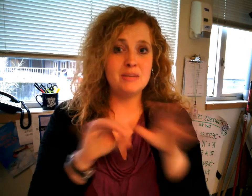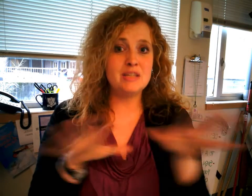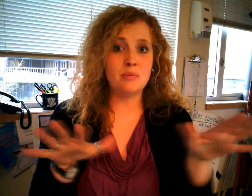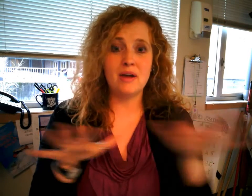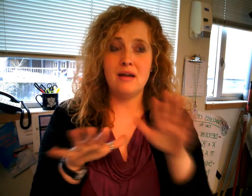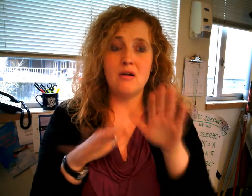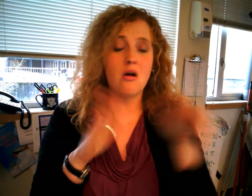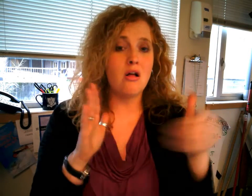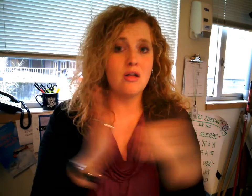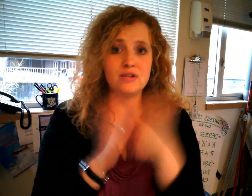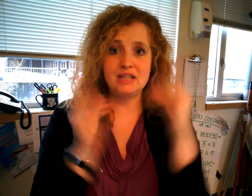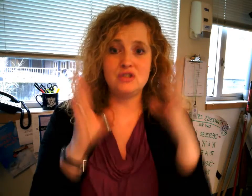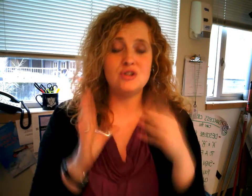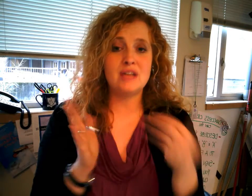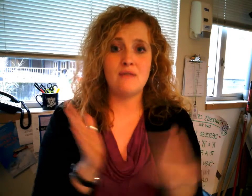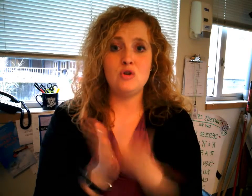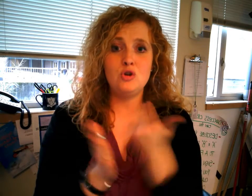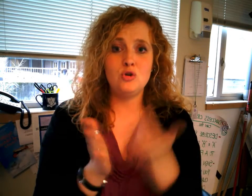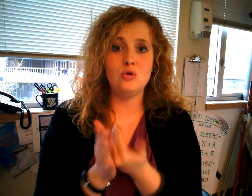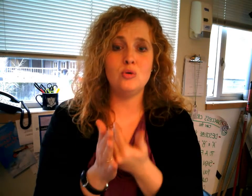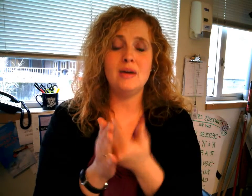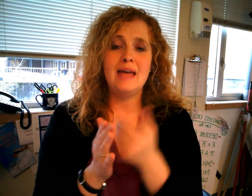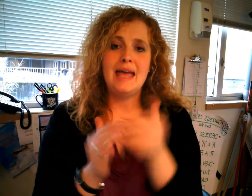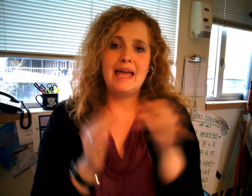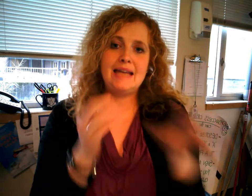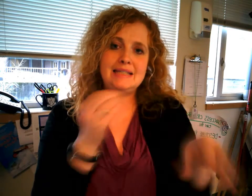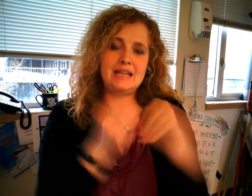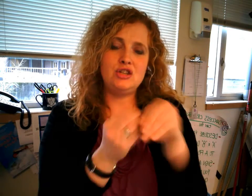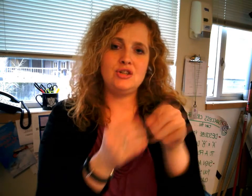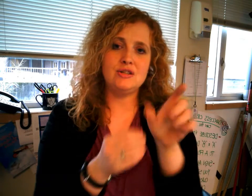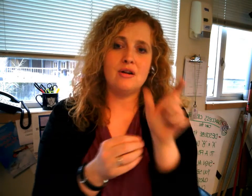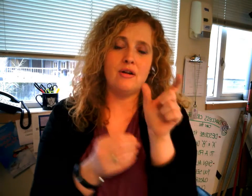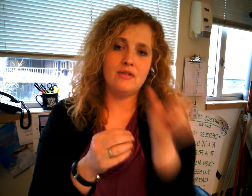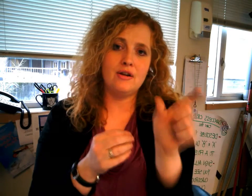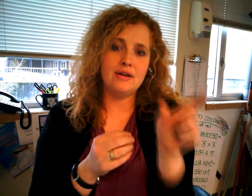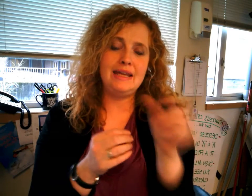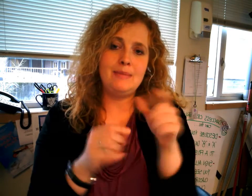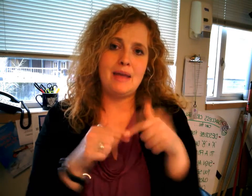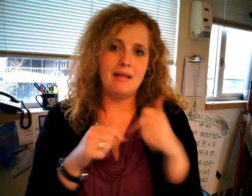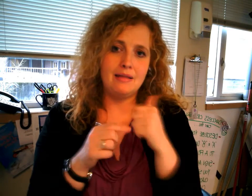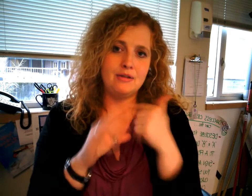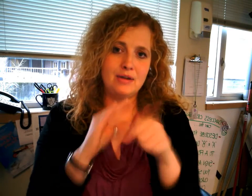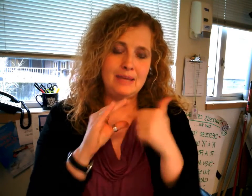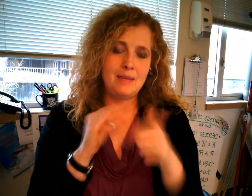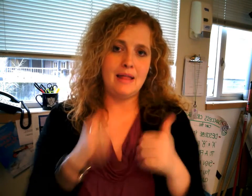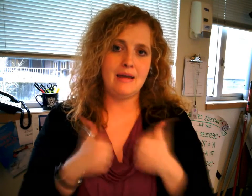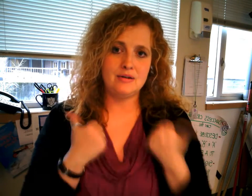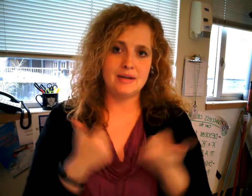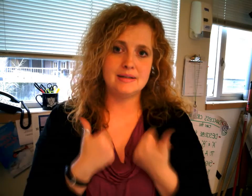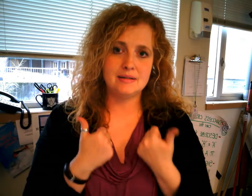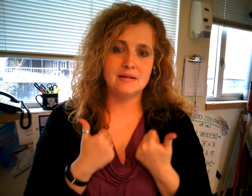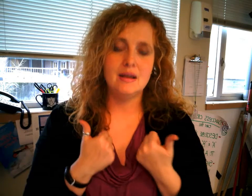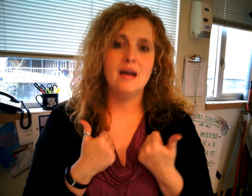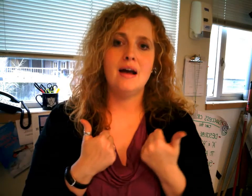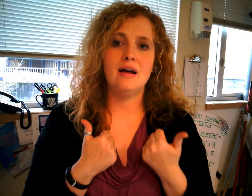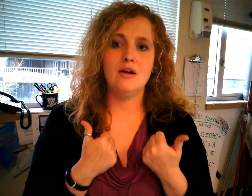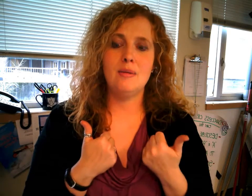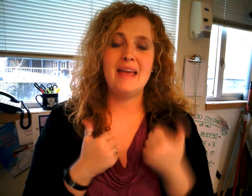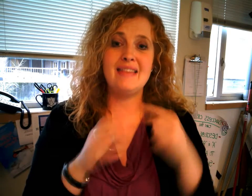spread all the teachers have new extensions on their email their email address um and that